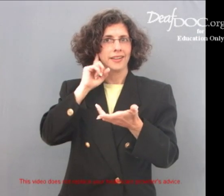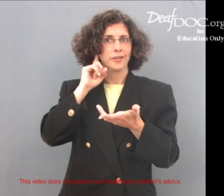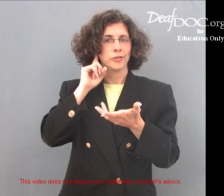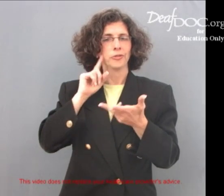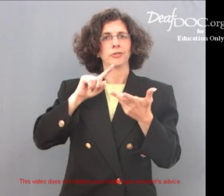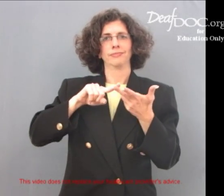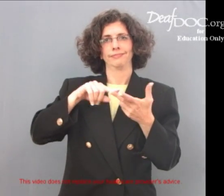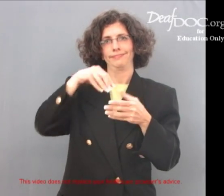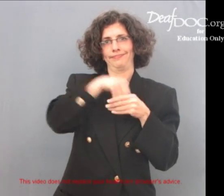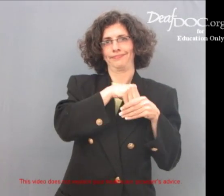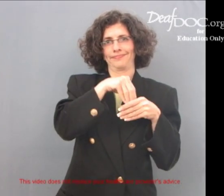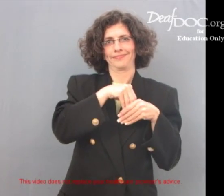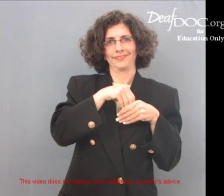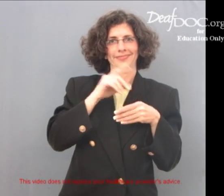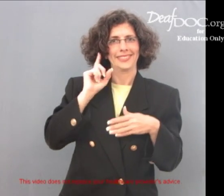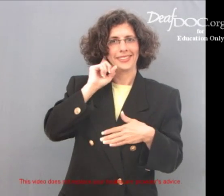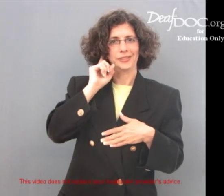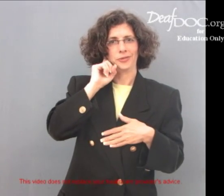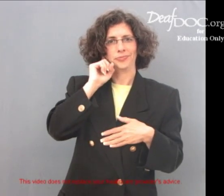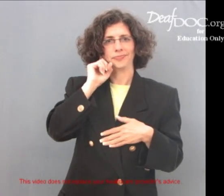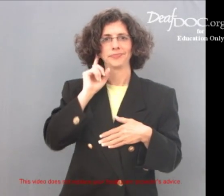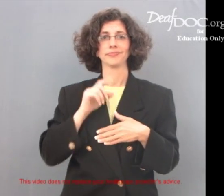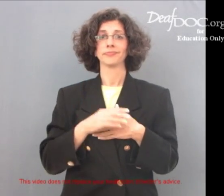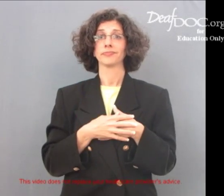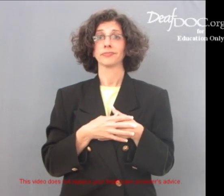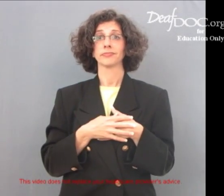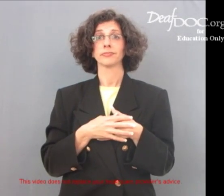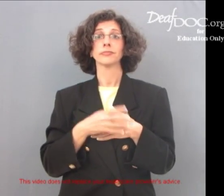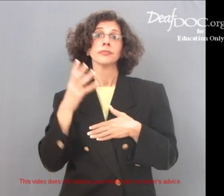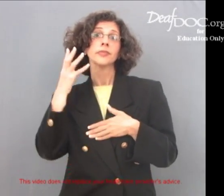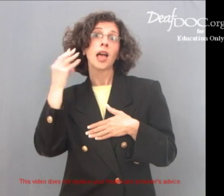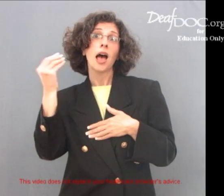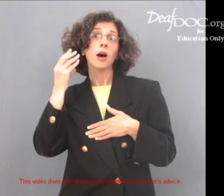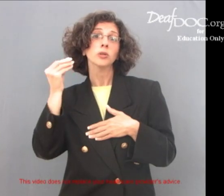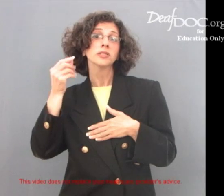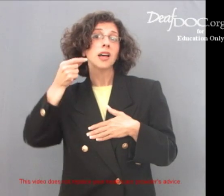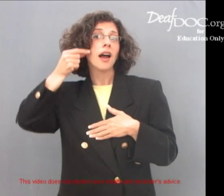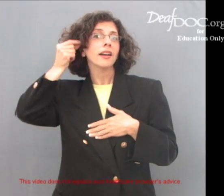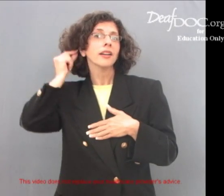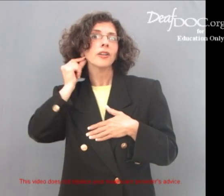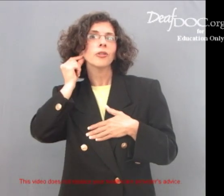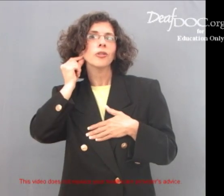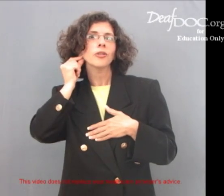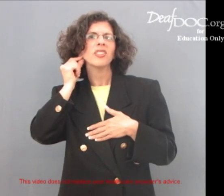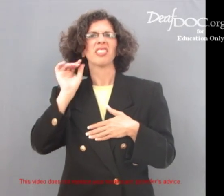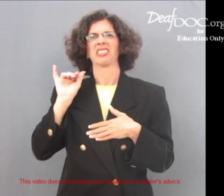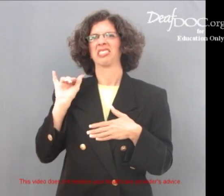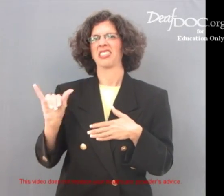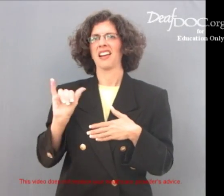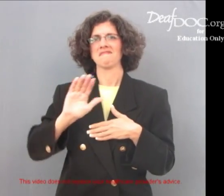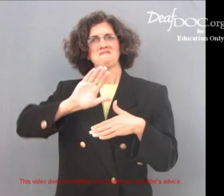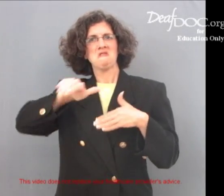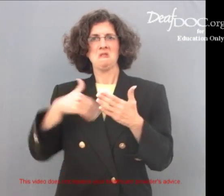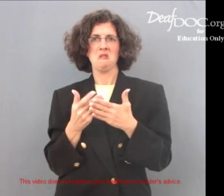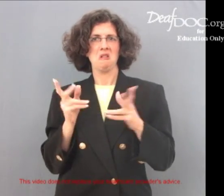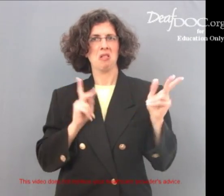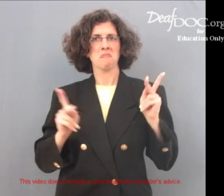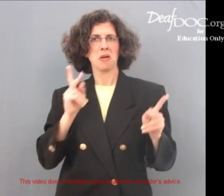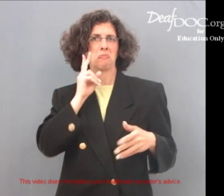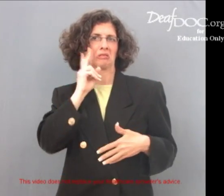middle ear, and the inner ear. The outer ear is the part of your